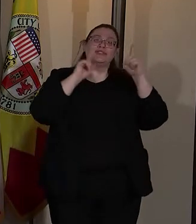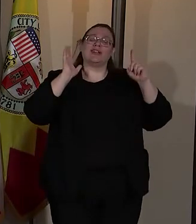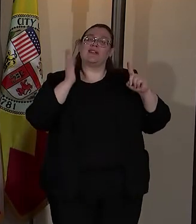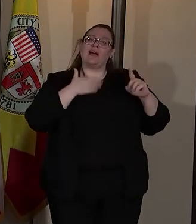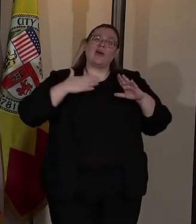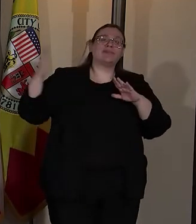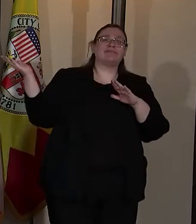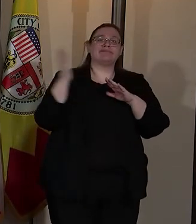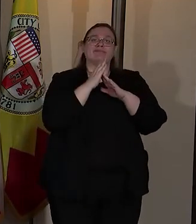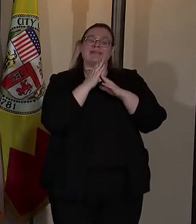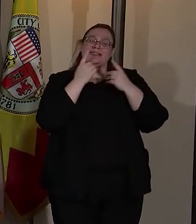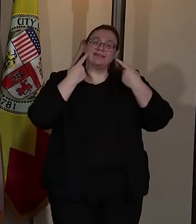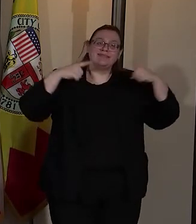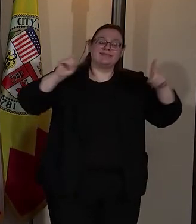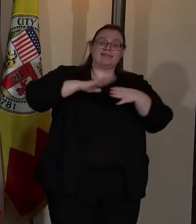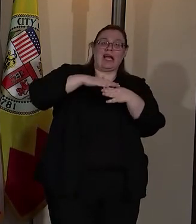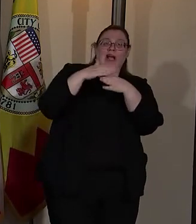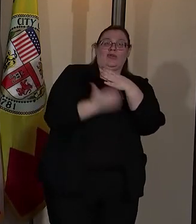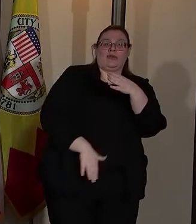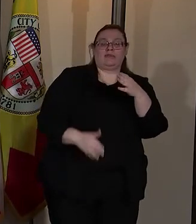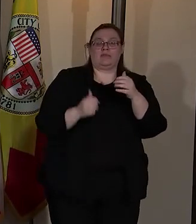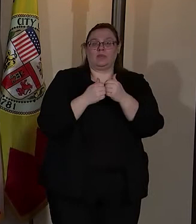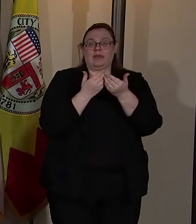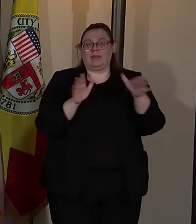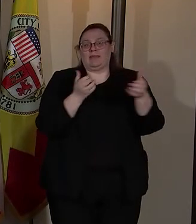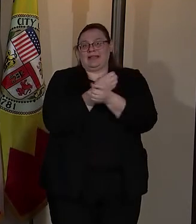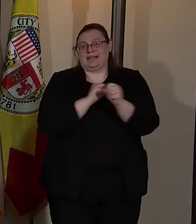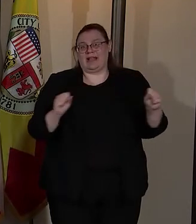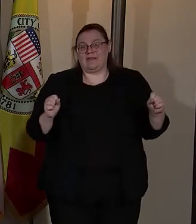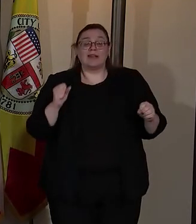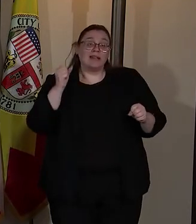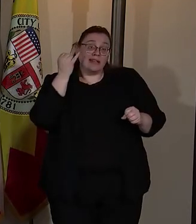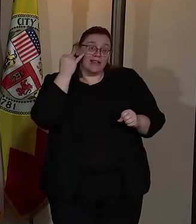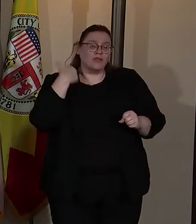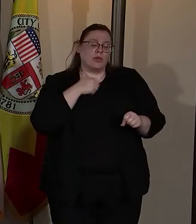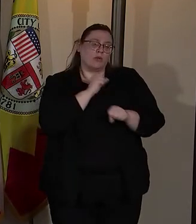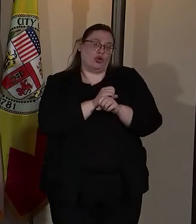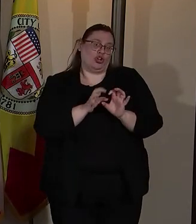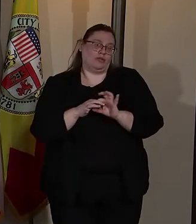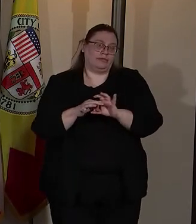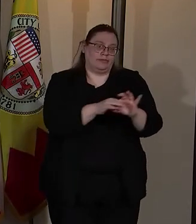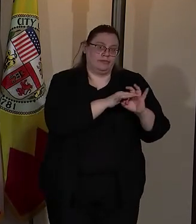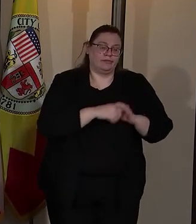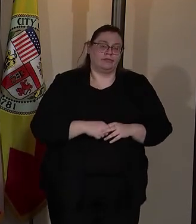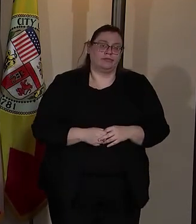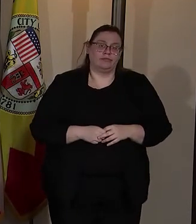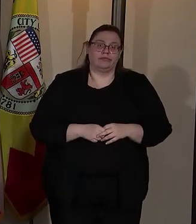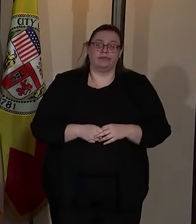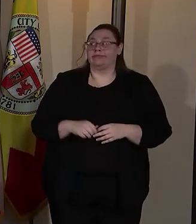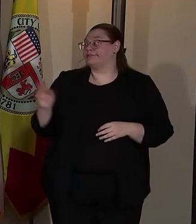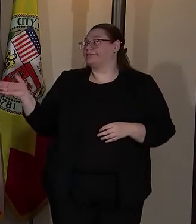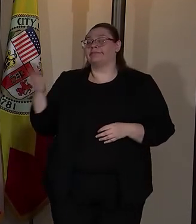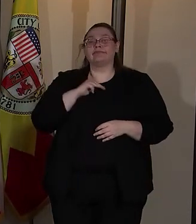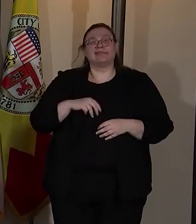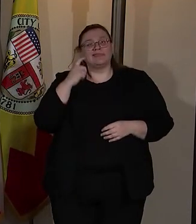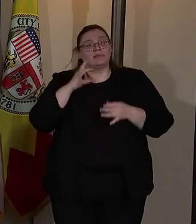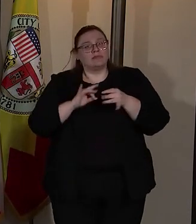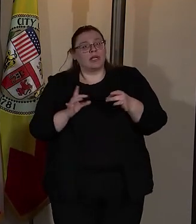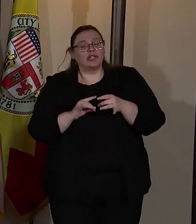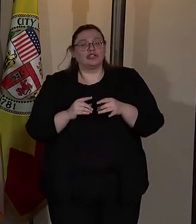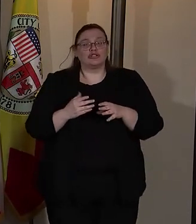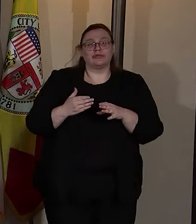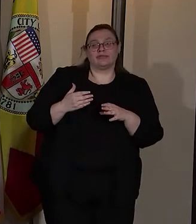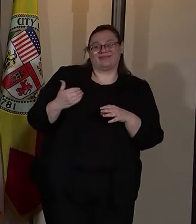outcomes in public safety when we work together. As the mayor mentioned earlier this year,